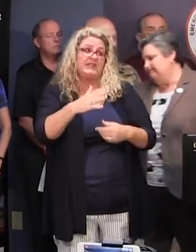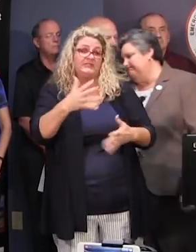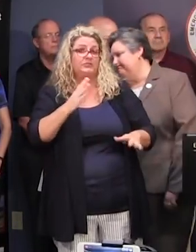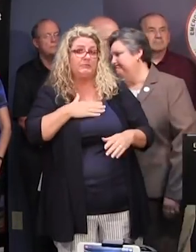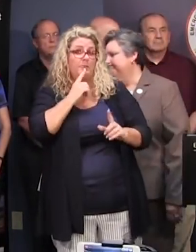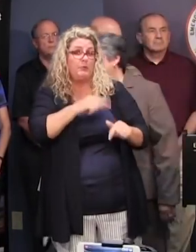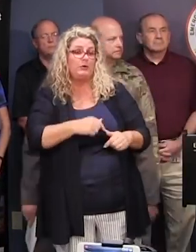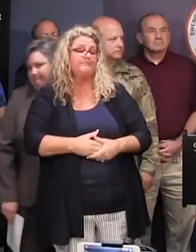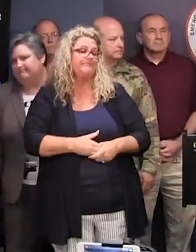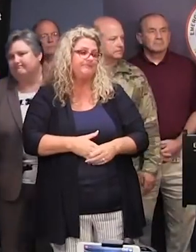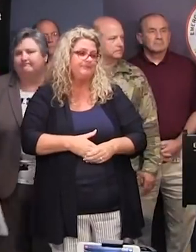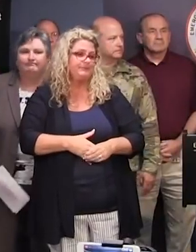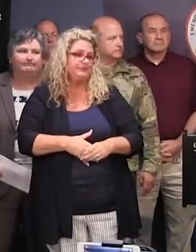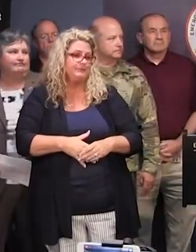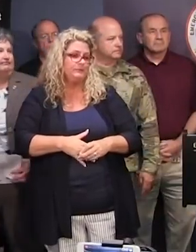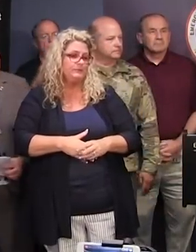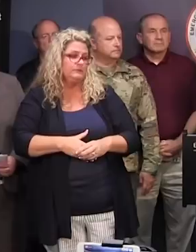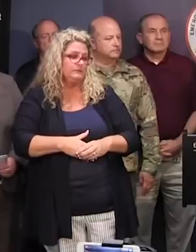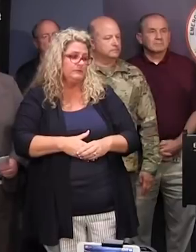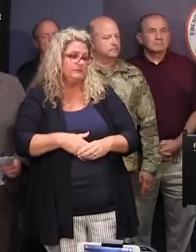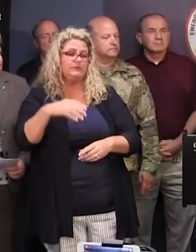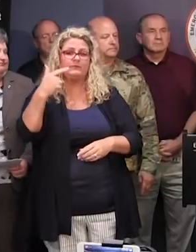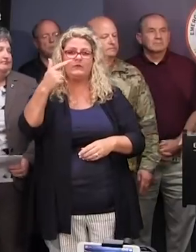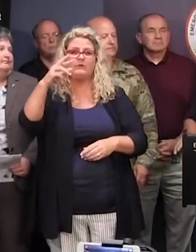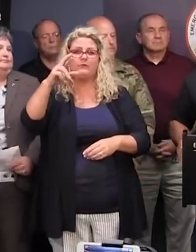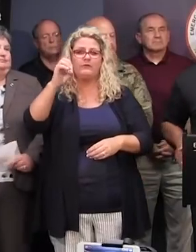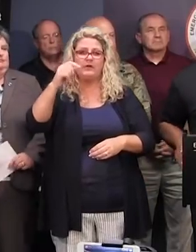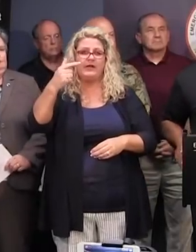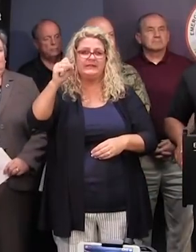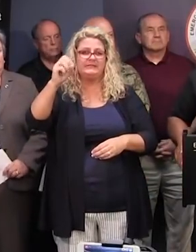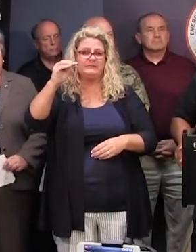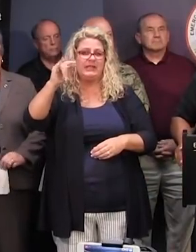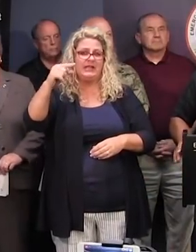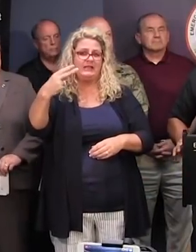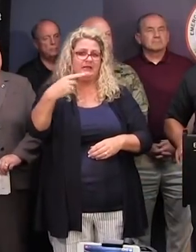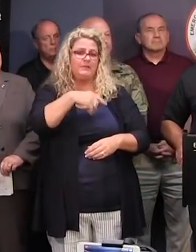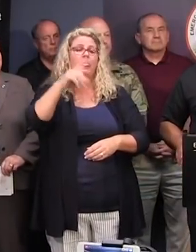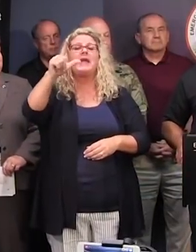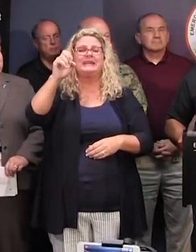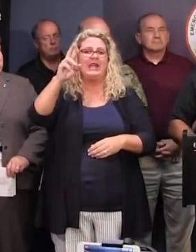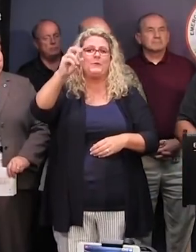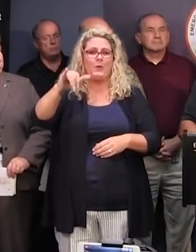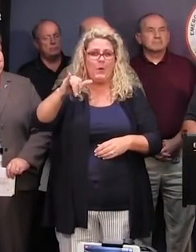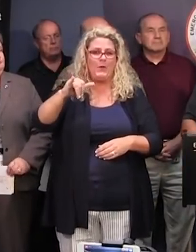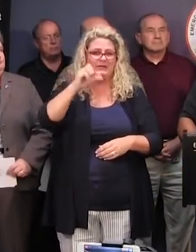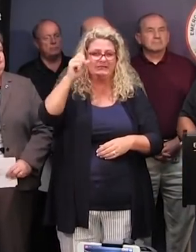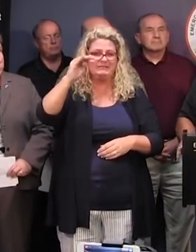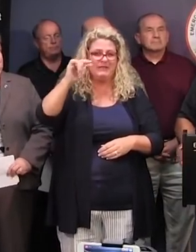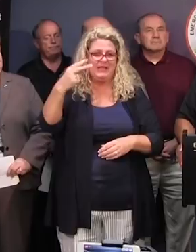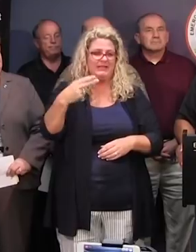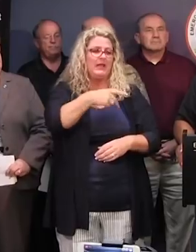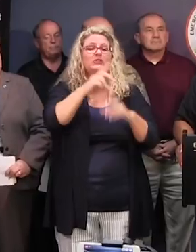report. Thank you, Mayor. Greg Smith. Thank you, Governor. Leroy Smith, South Carolina Department of Public Safety.